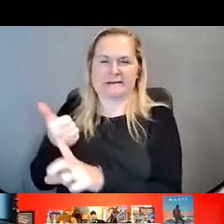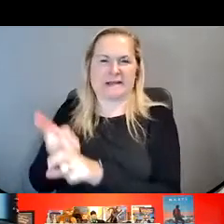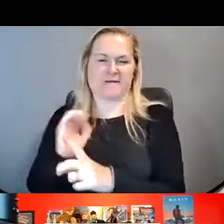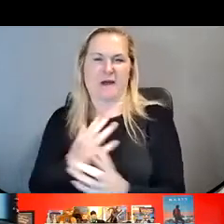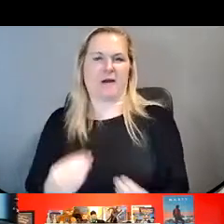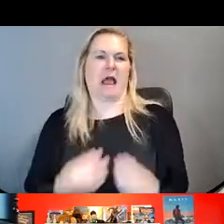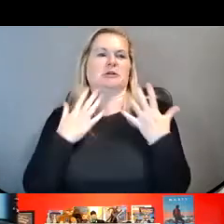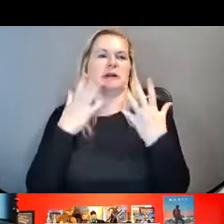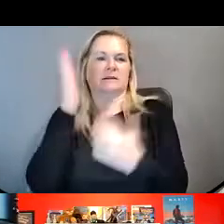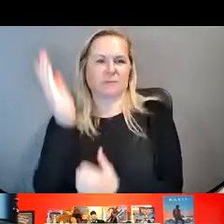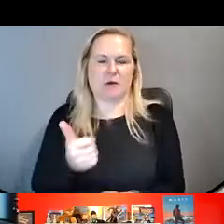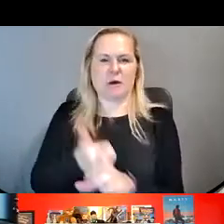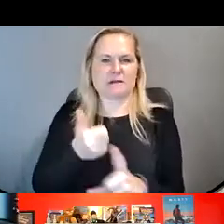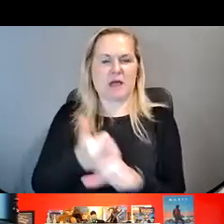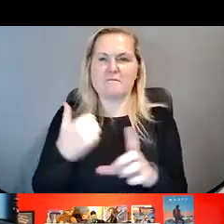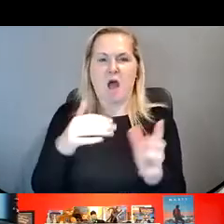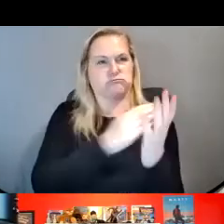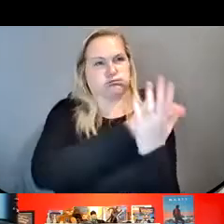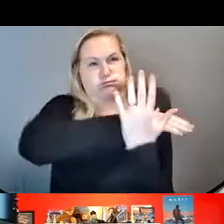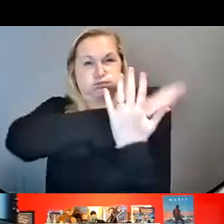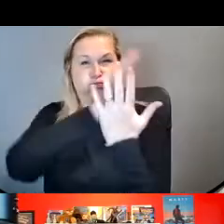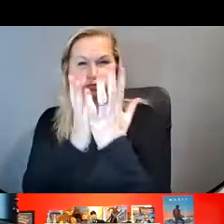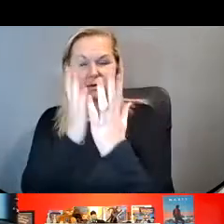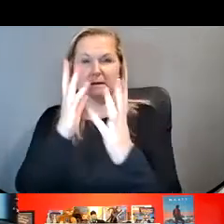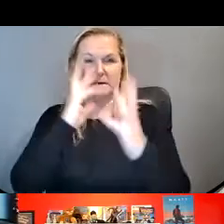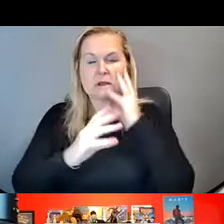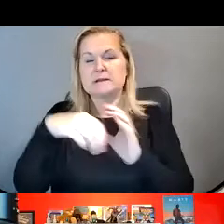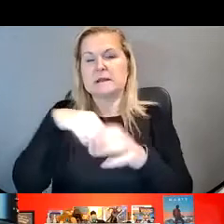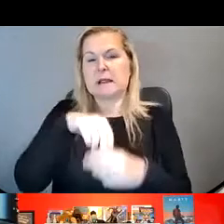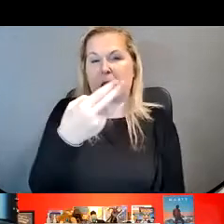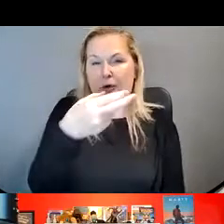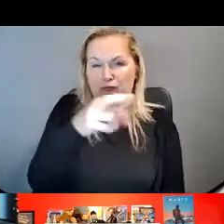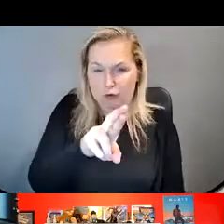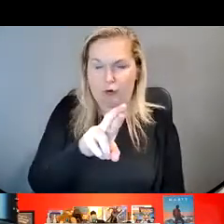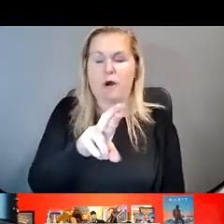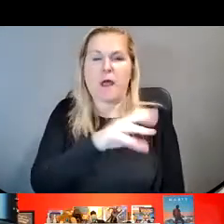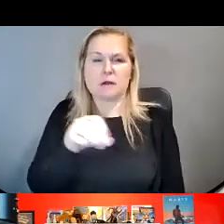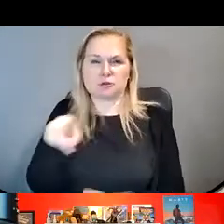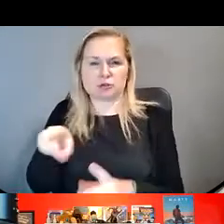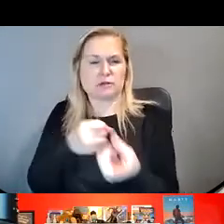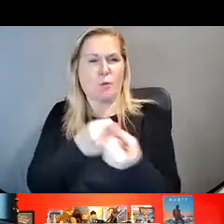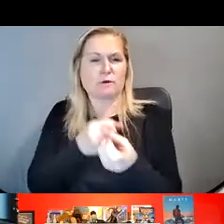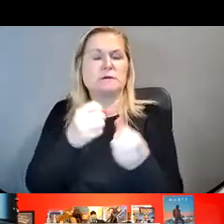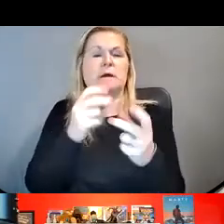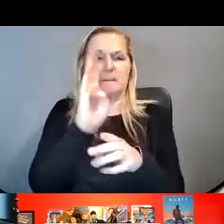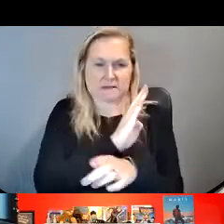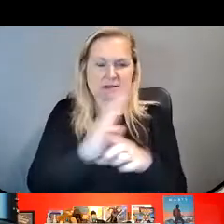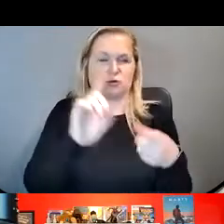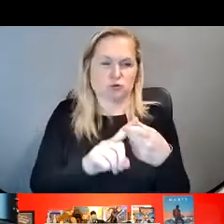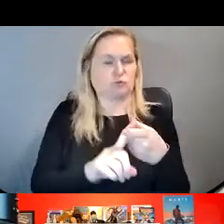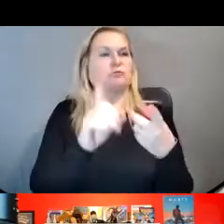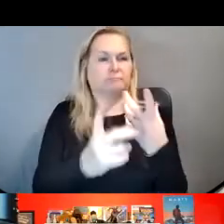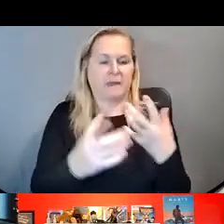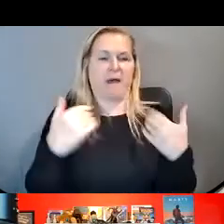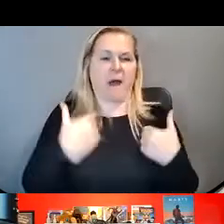in the HR field and supporting businesses to focus on inclusivity and individuals with disability. She